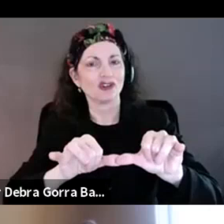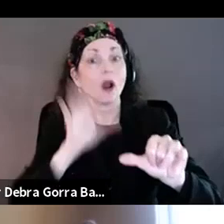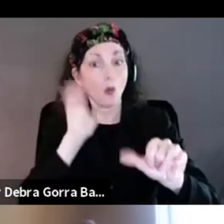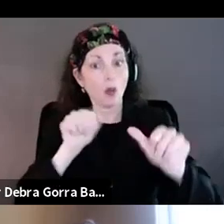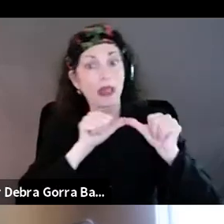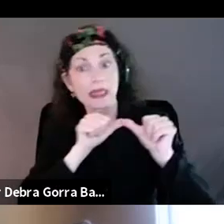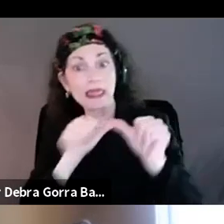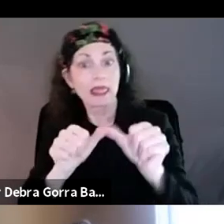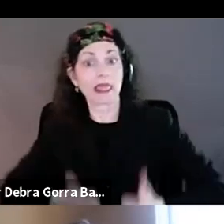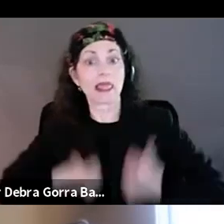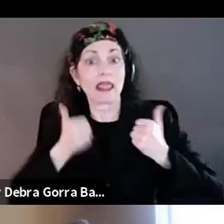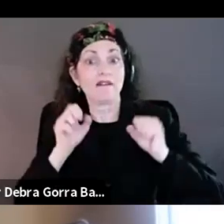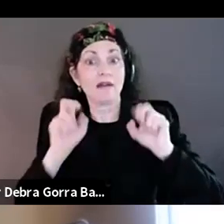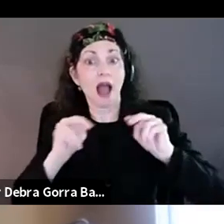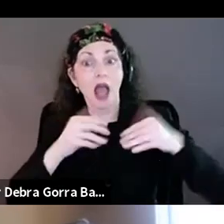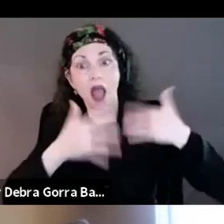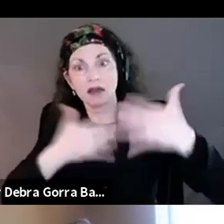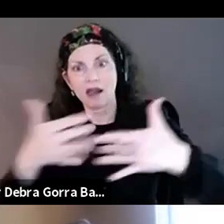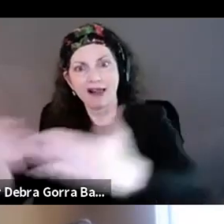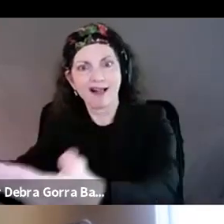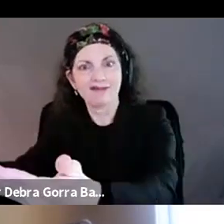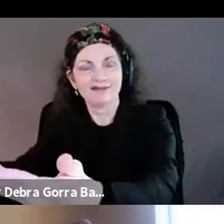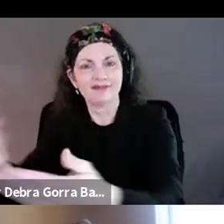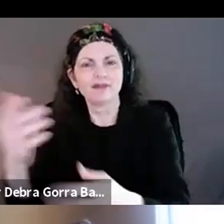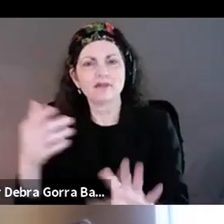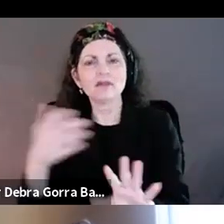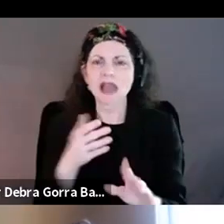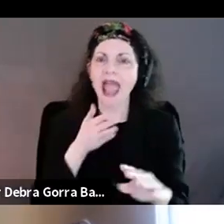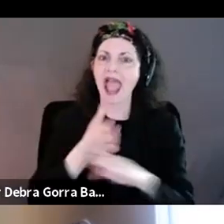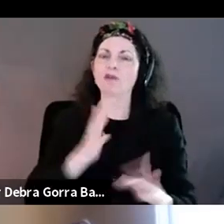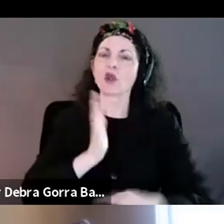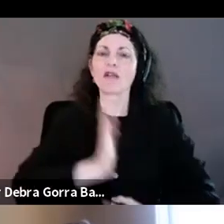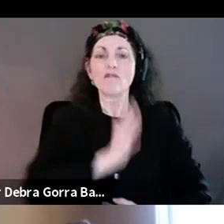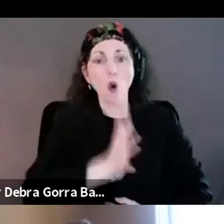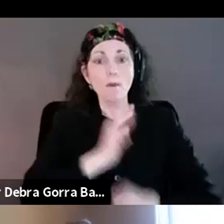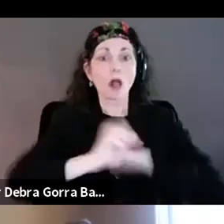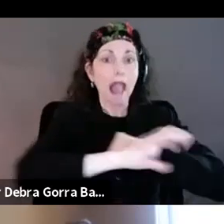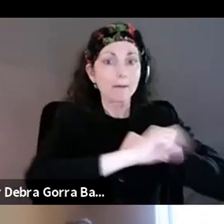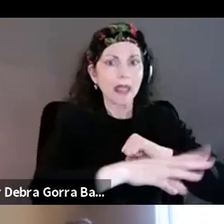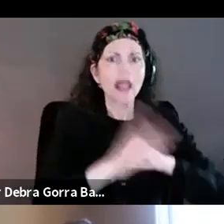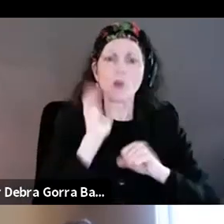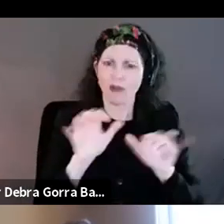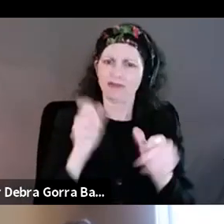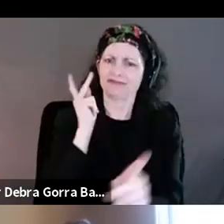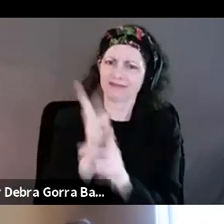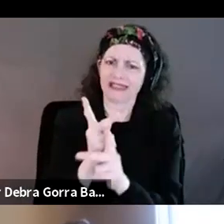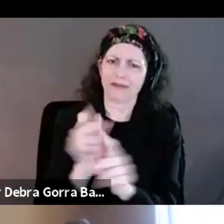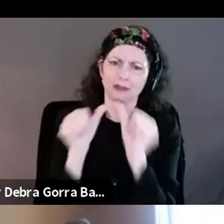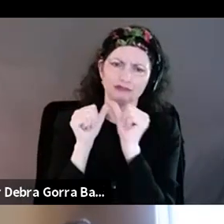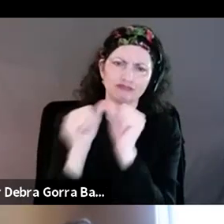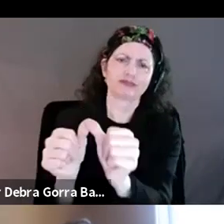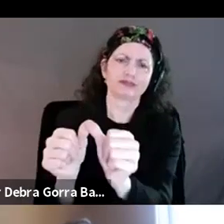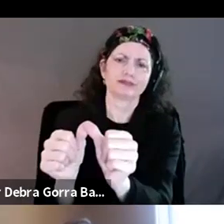formal campaign funding looks like. So, you know, it is our hope and we've expressed the desire that